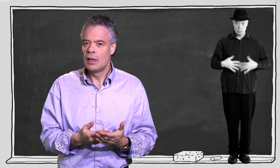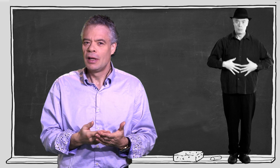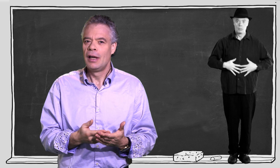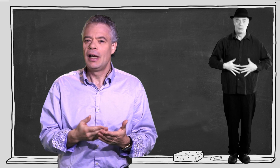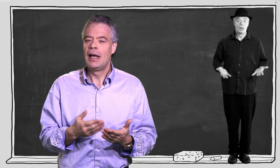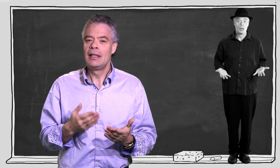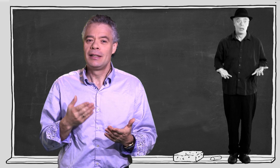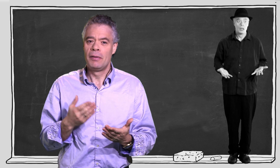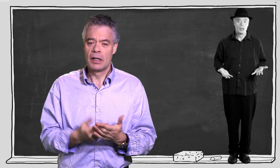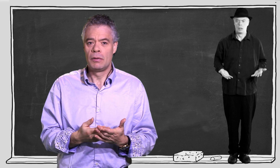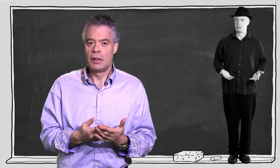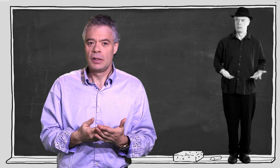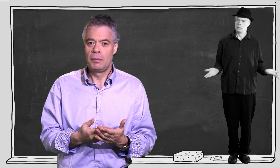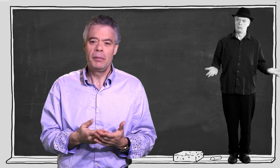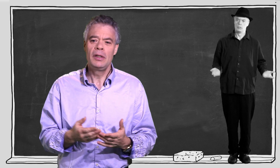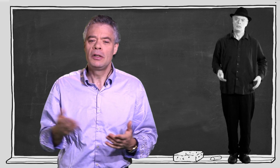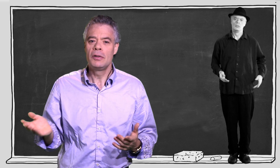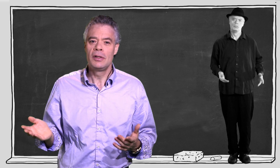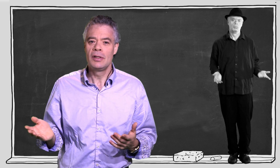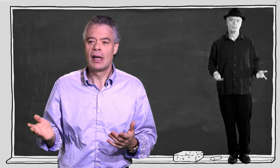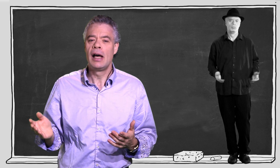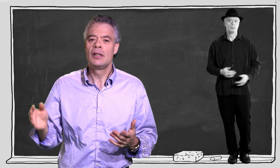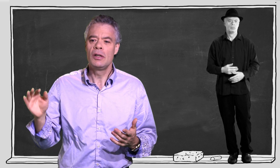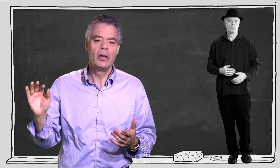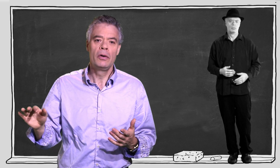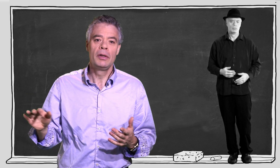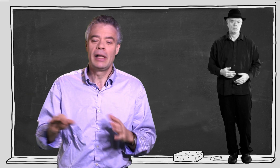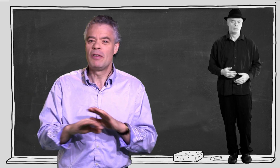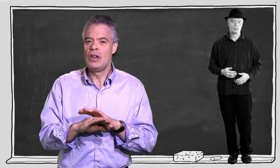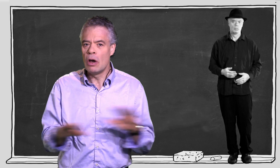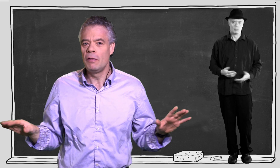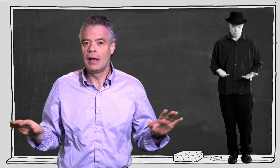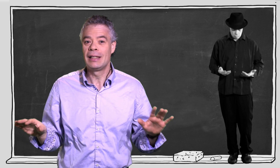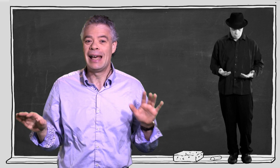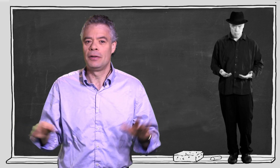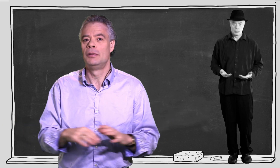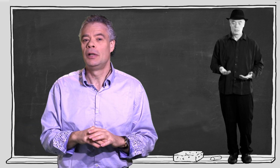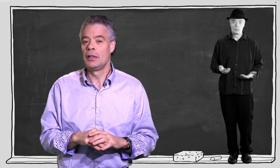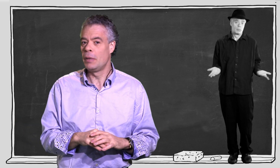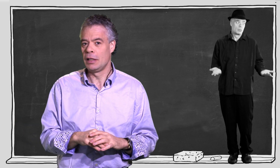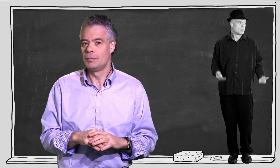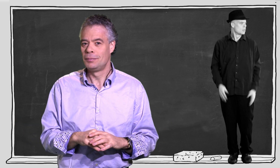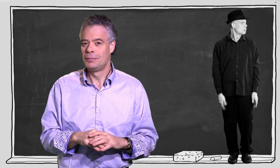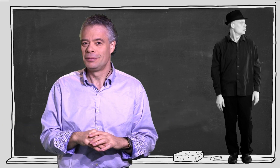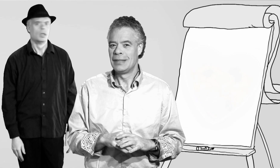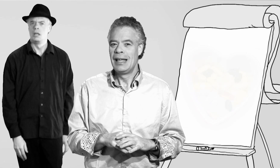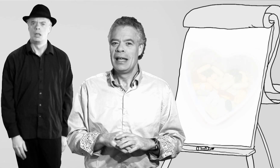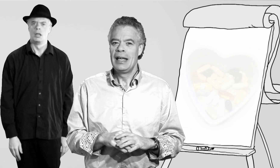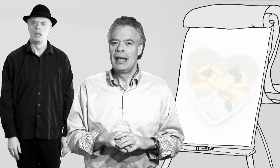and the right quality. Probably the dosages are so low they will have no effect at all on the body.